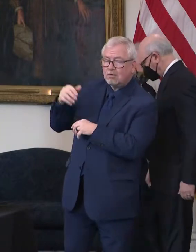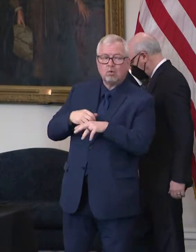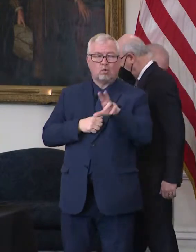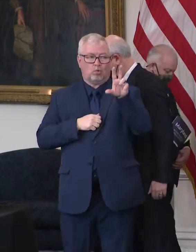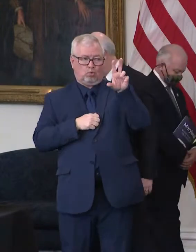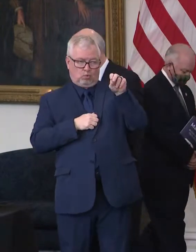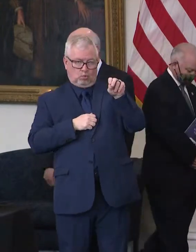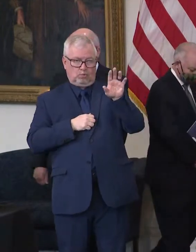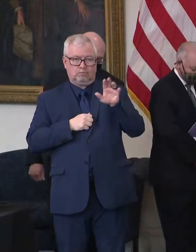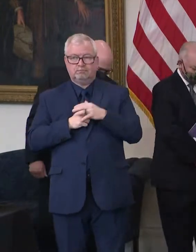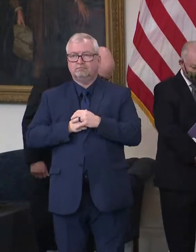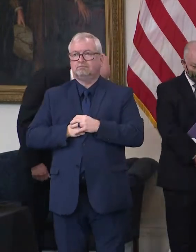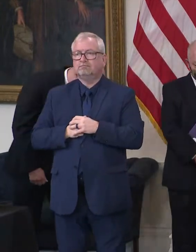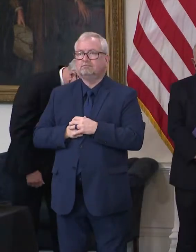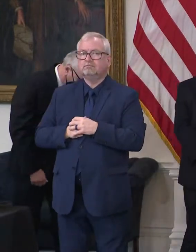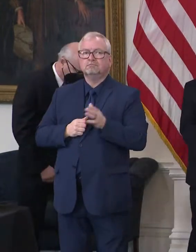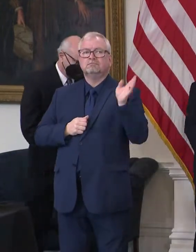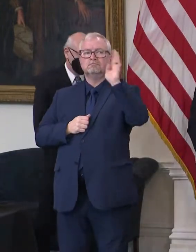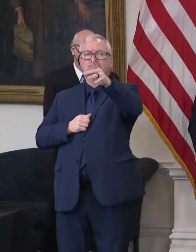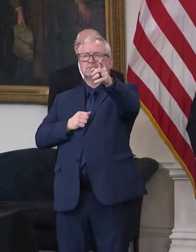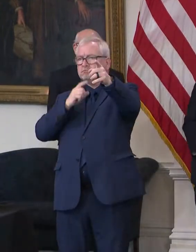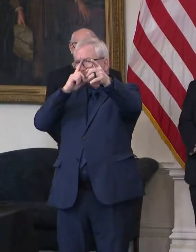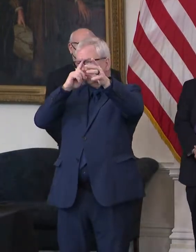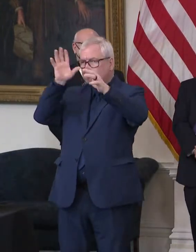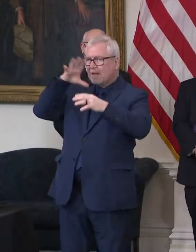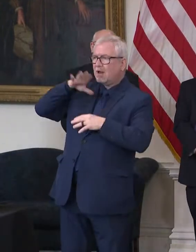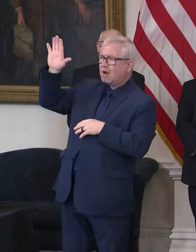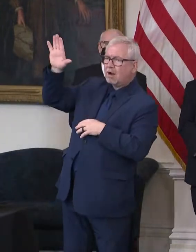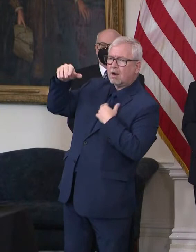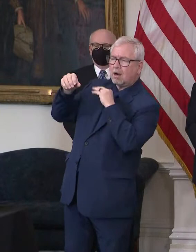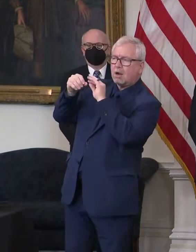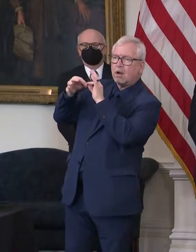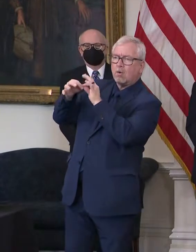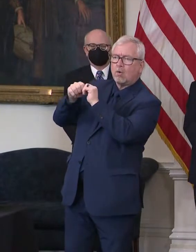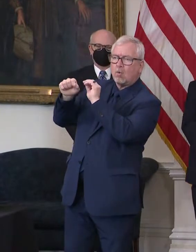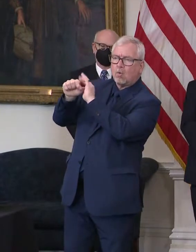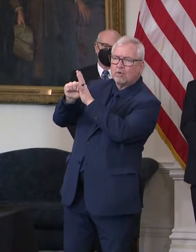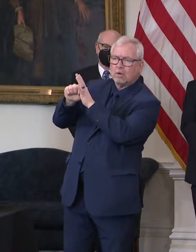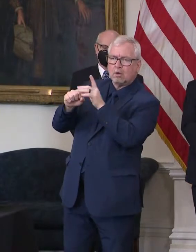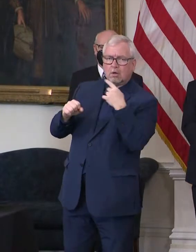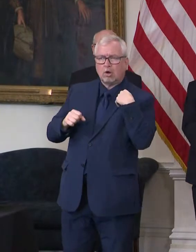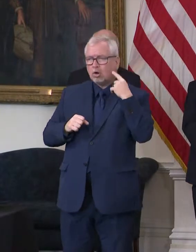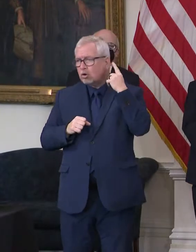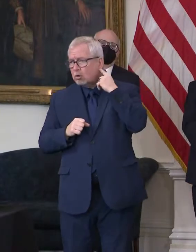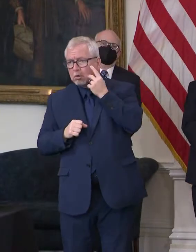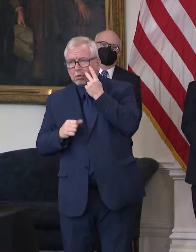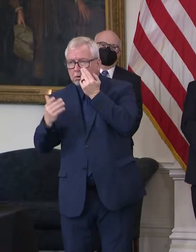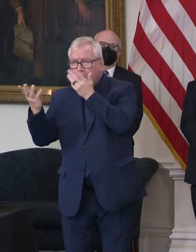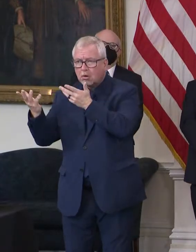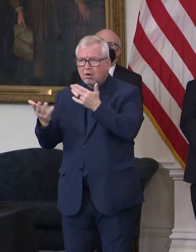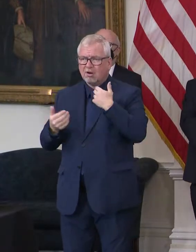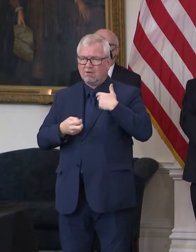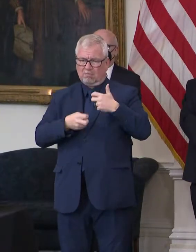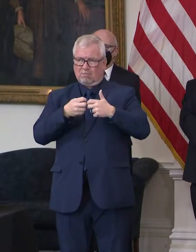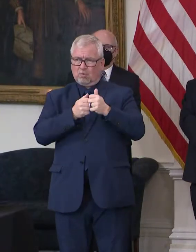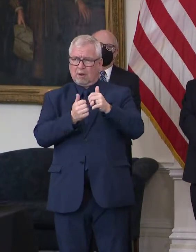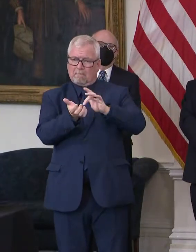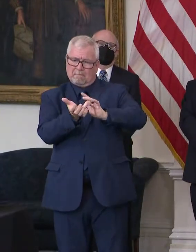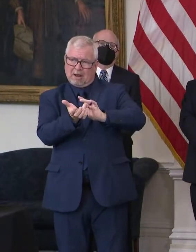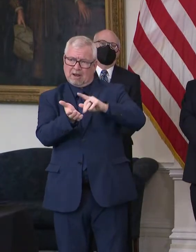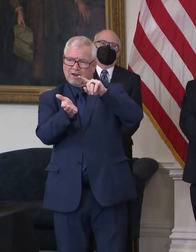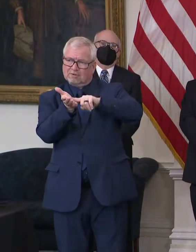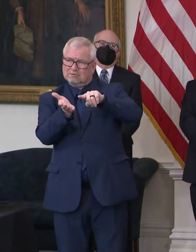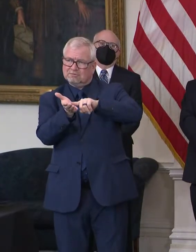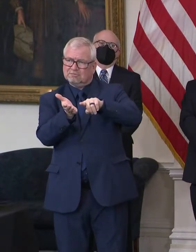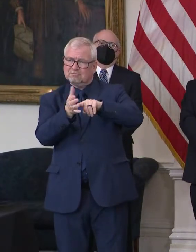Governor, have a COVID-related question. Sure. Have you seen, read, or heard about the issues of the medical examiner's office overwhelmed with bodies